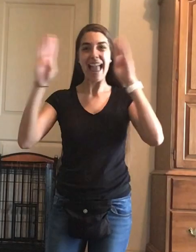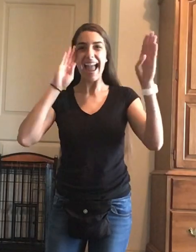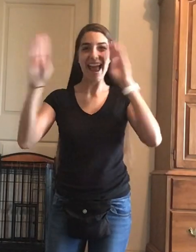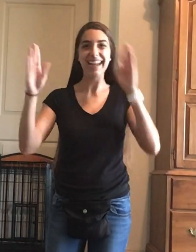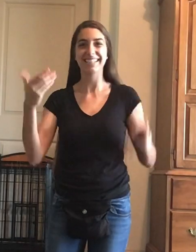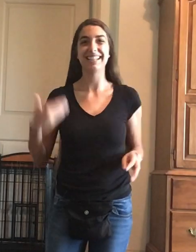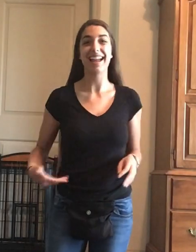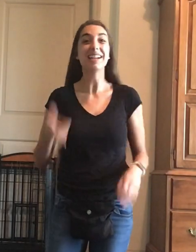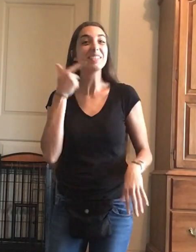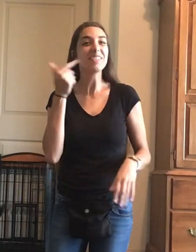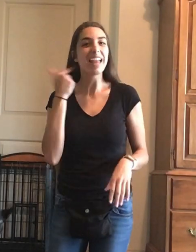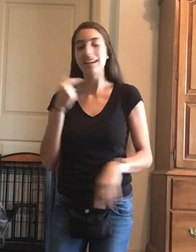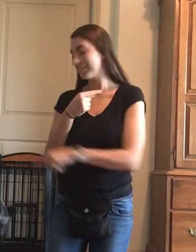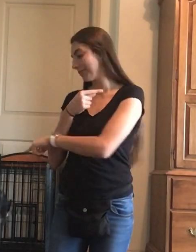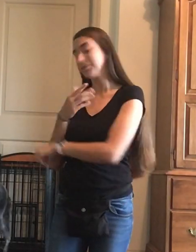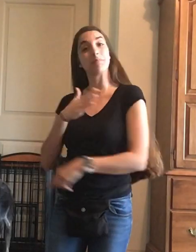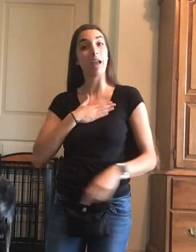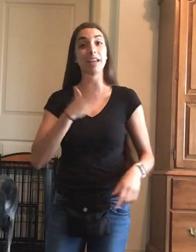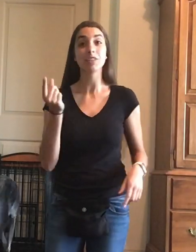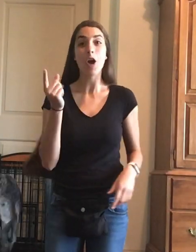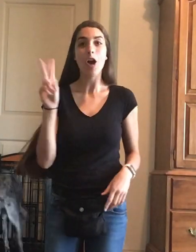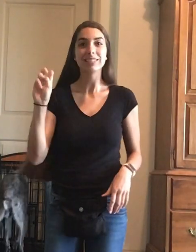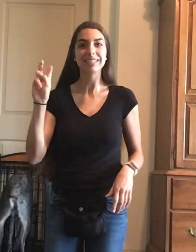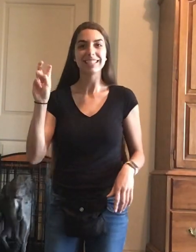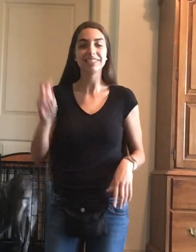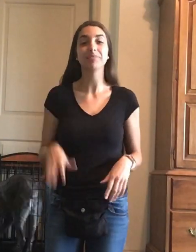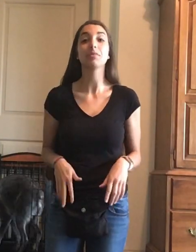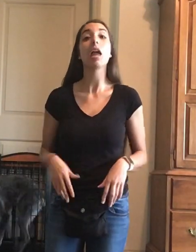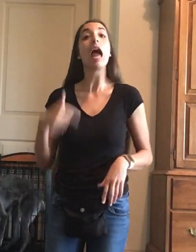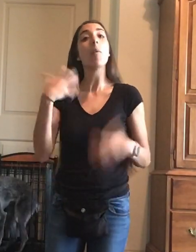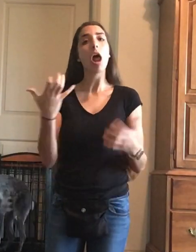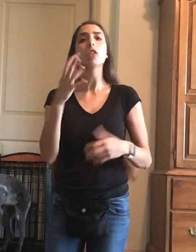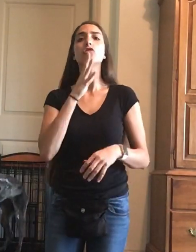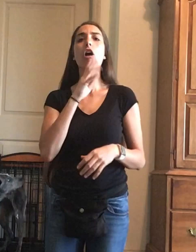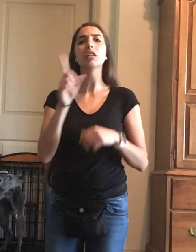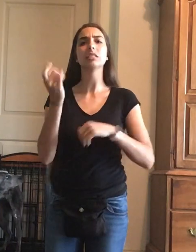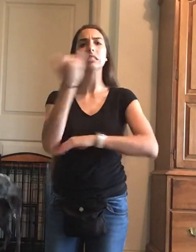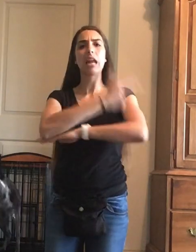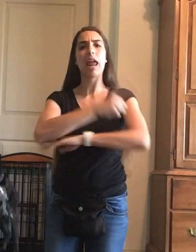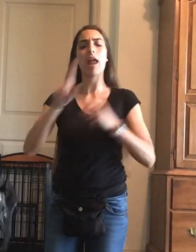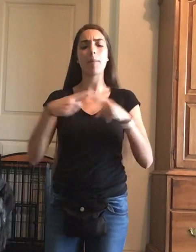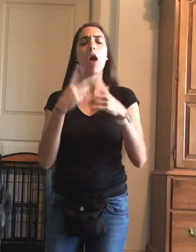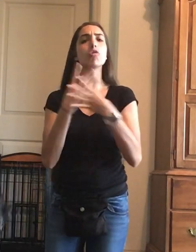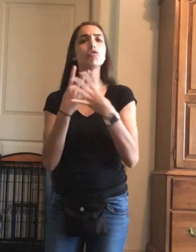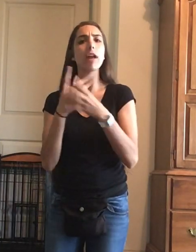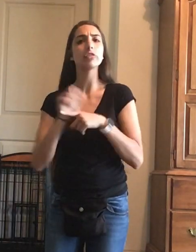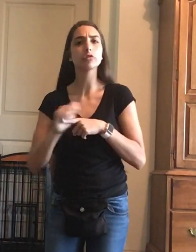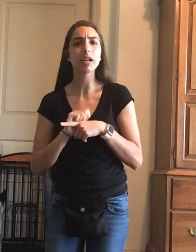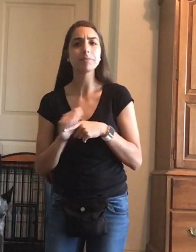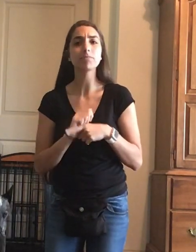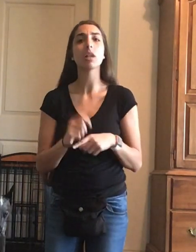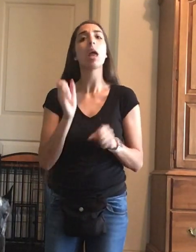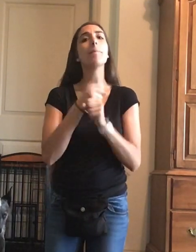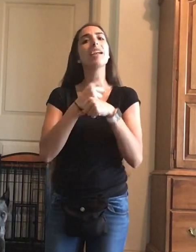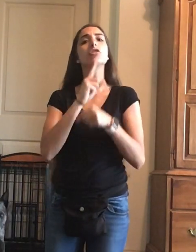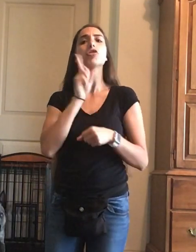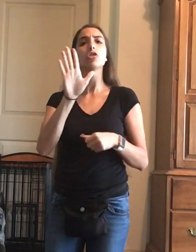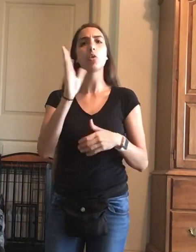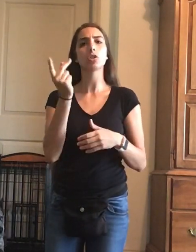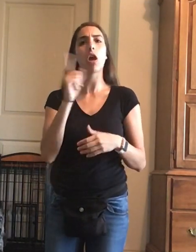Hello, I'm Savannah. This is my dog, Sydney. I wanted to talk today about crate training and making